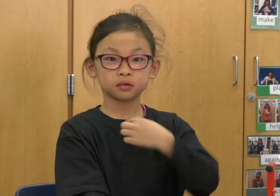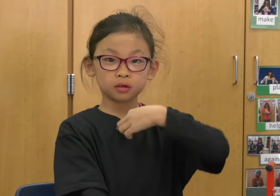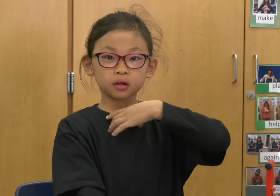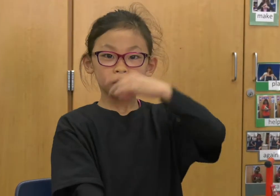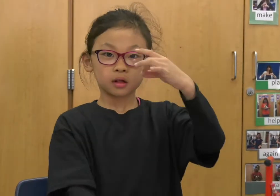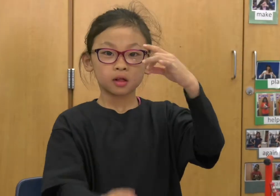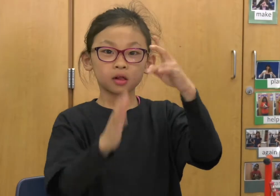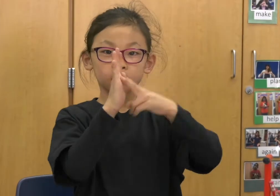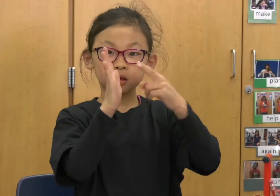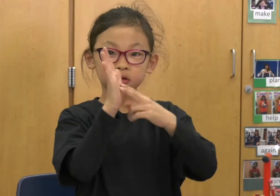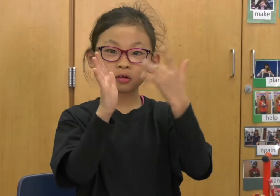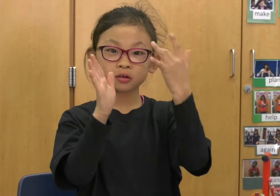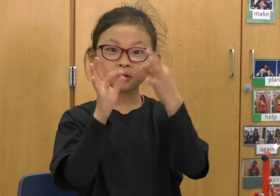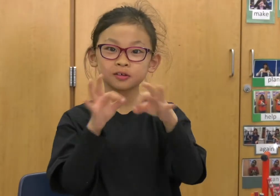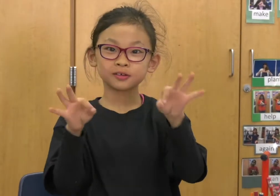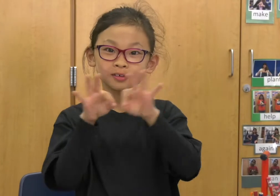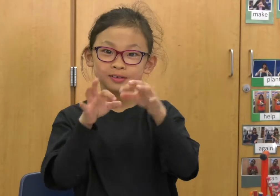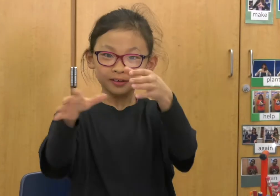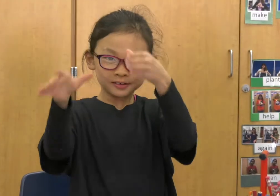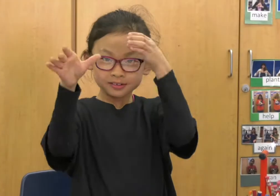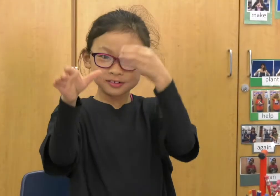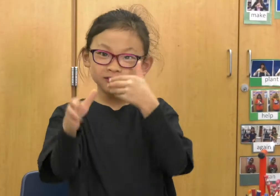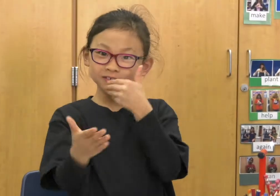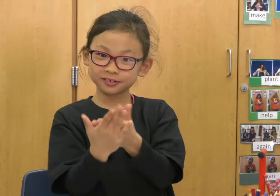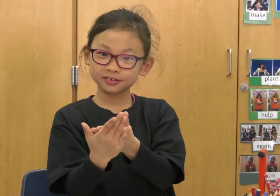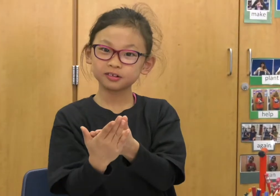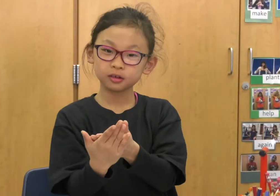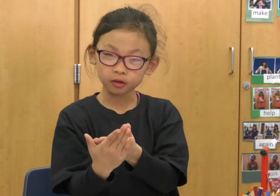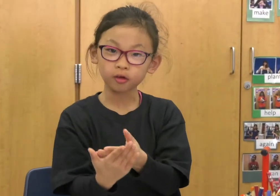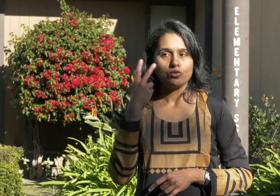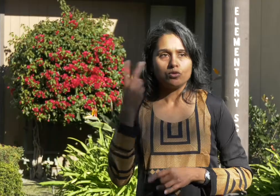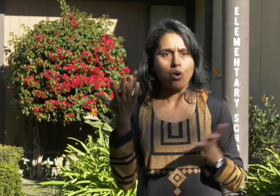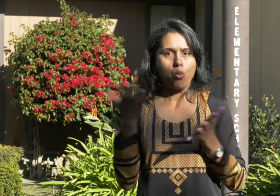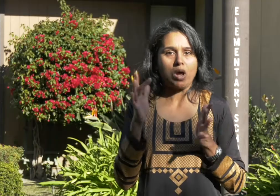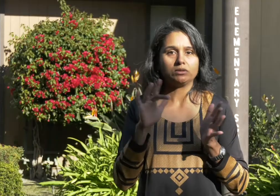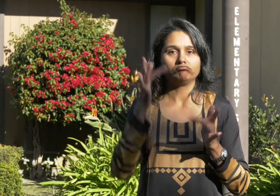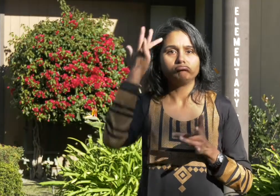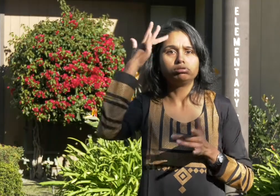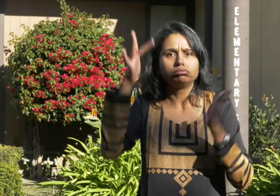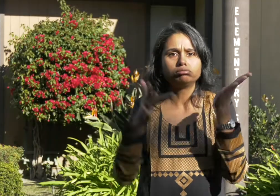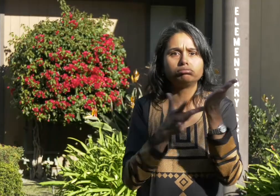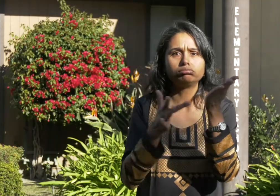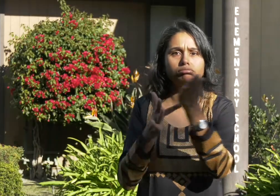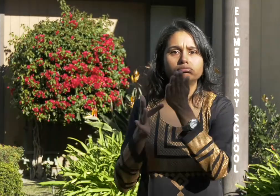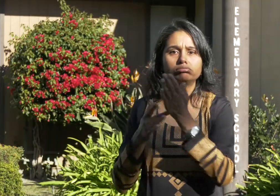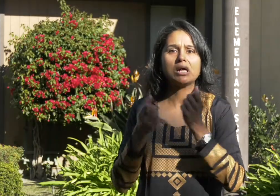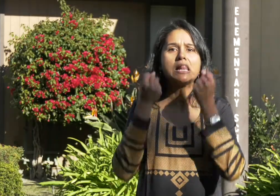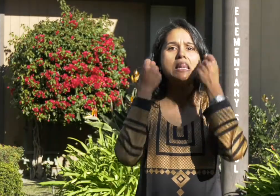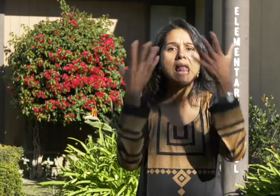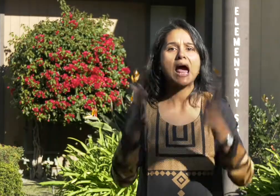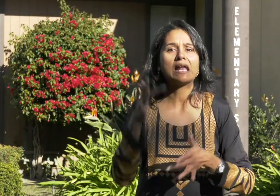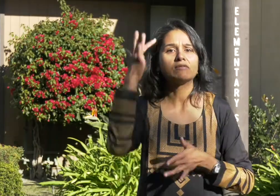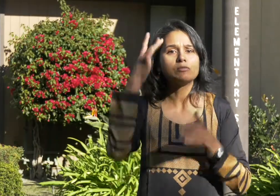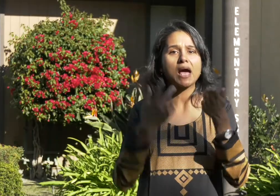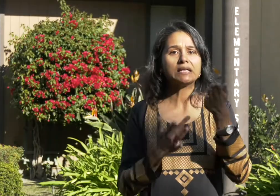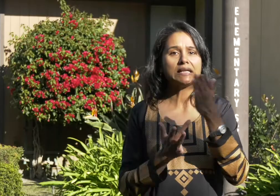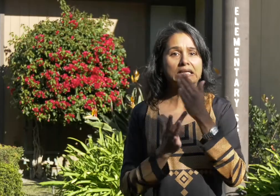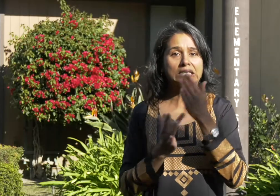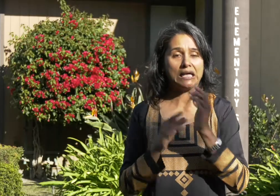I like to read because it's important to be a good reader. There is a lot of smart technology that is used in the classrooms